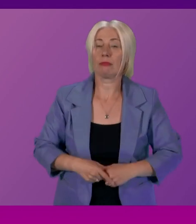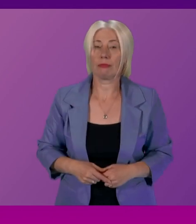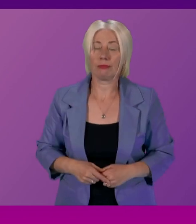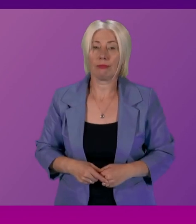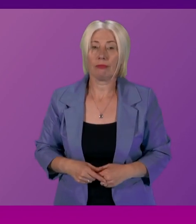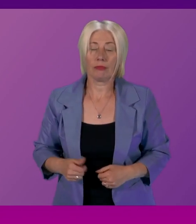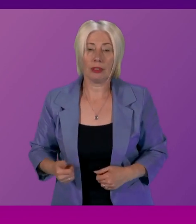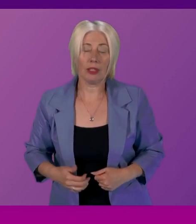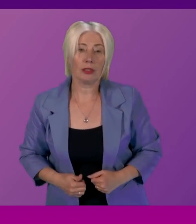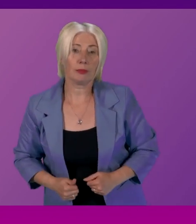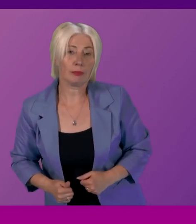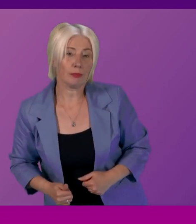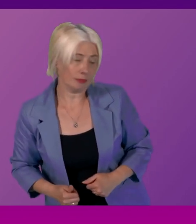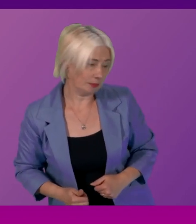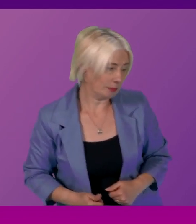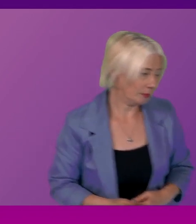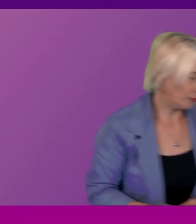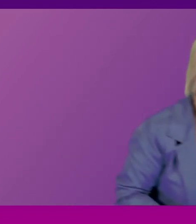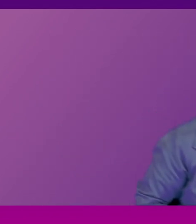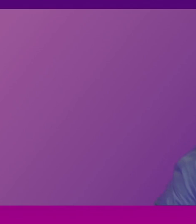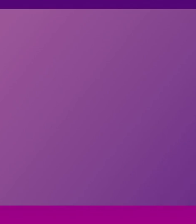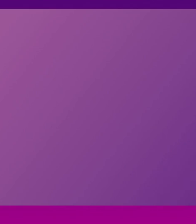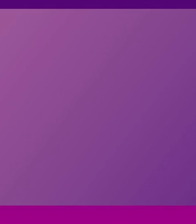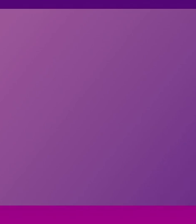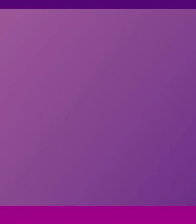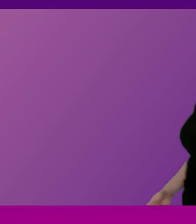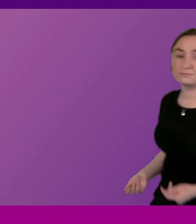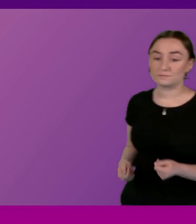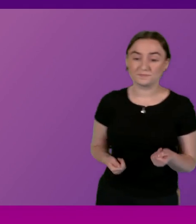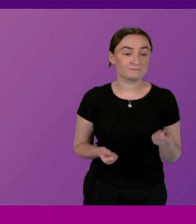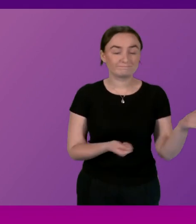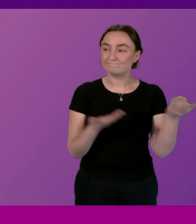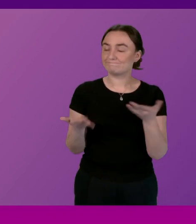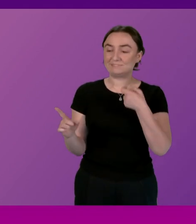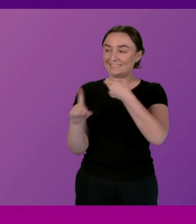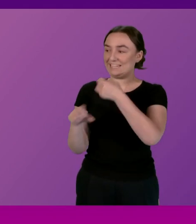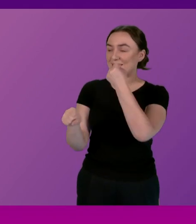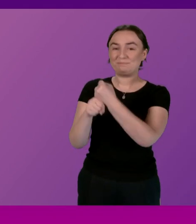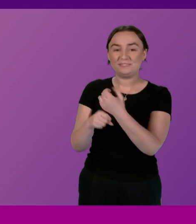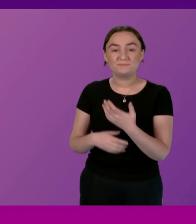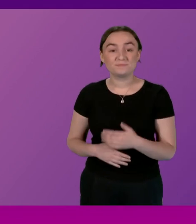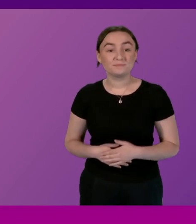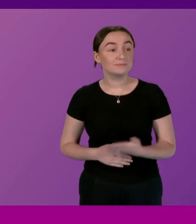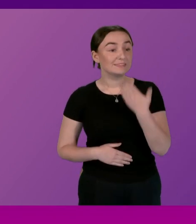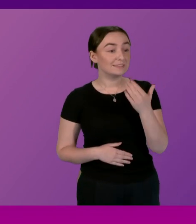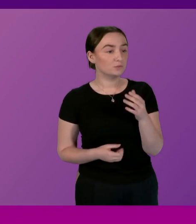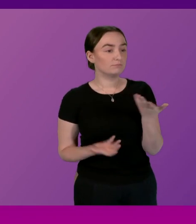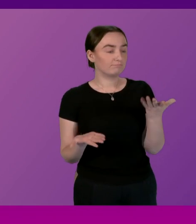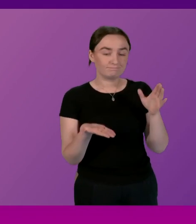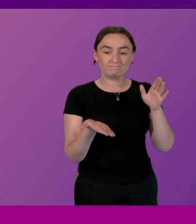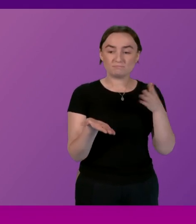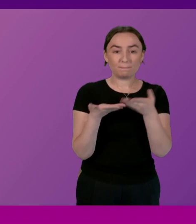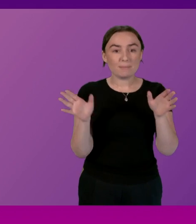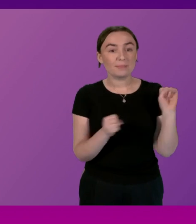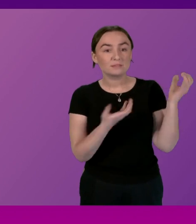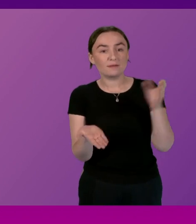thank you very much sticking with the economy theme I'm going to invite back in Kenneth Thank you very much convener funding public services requires